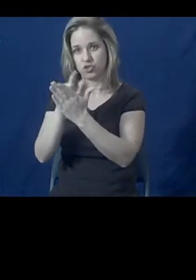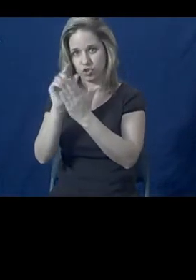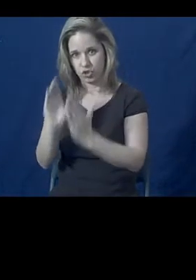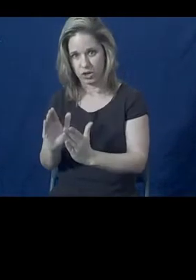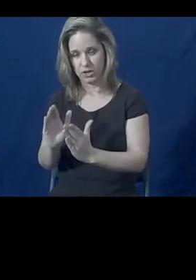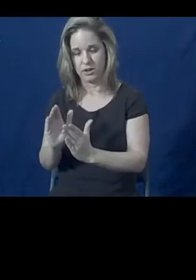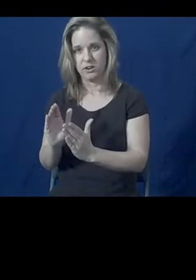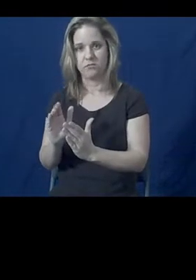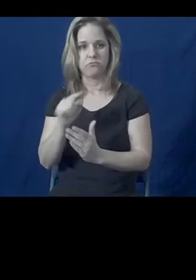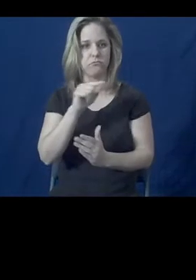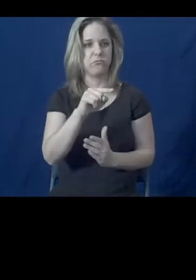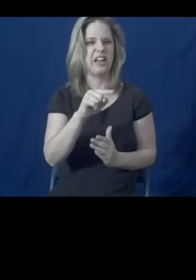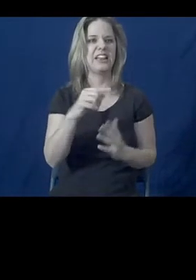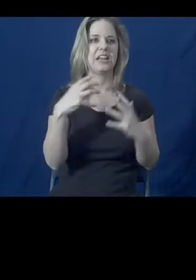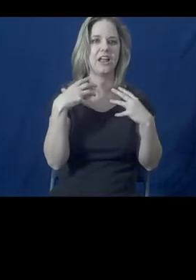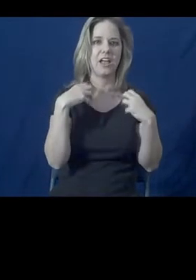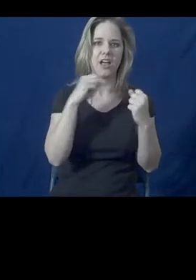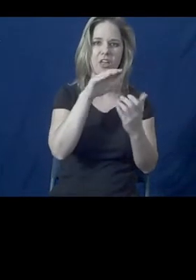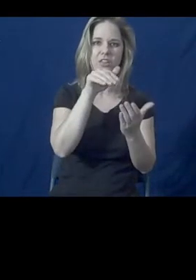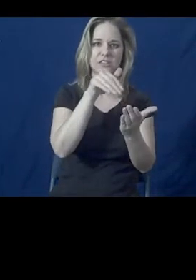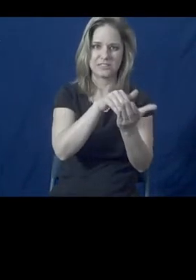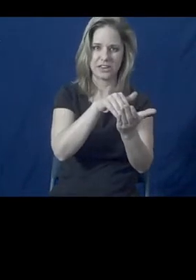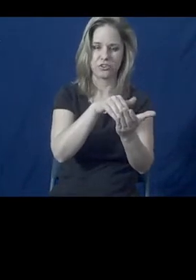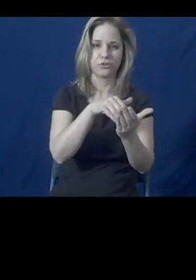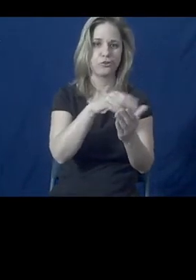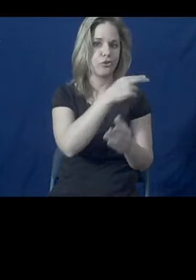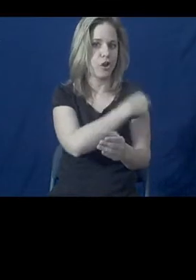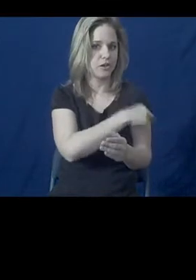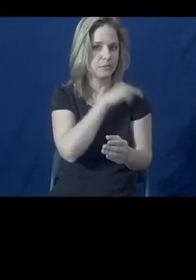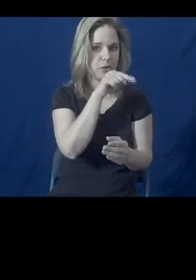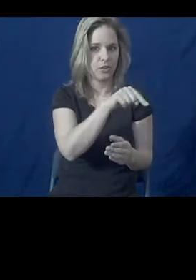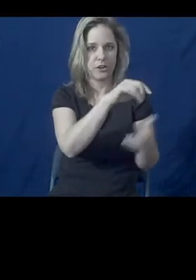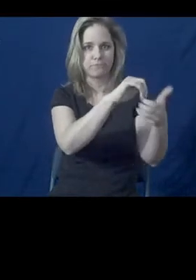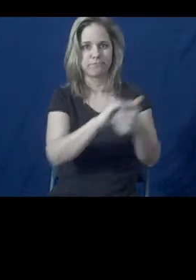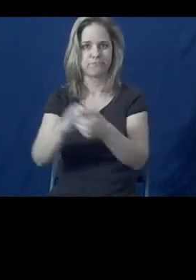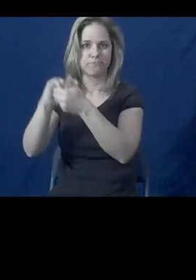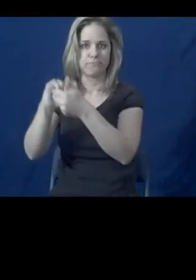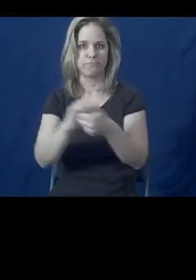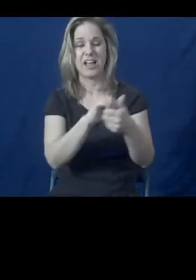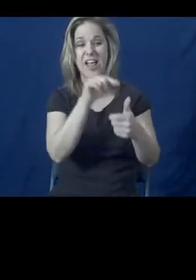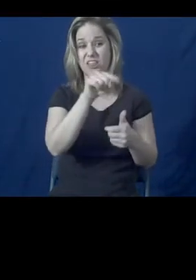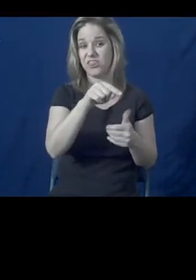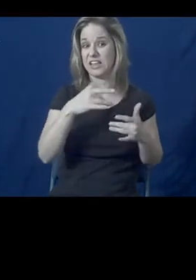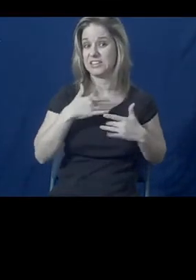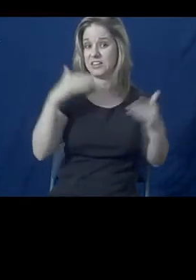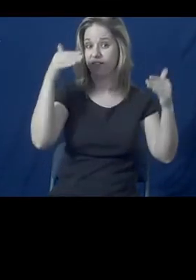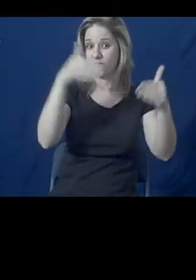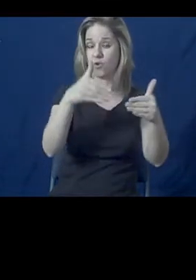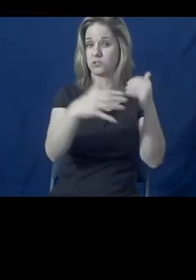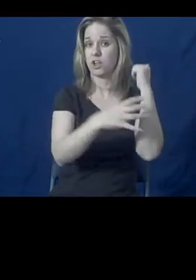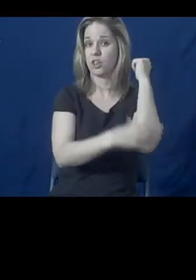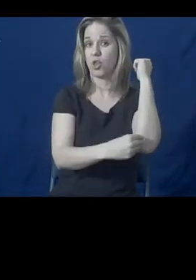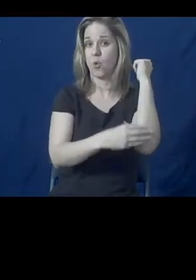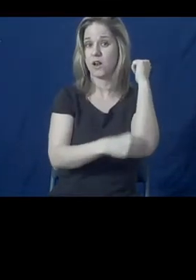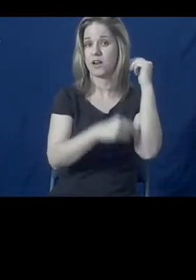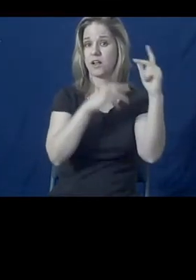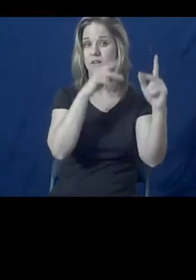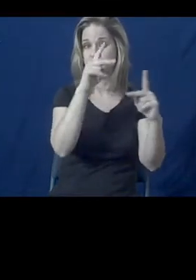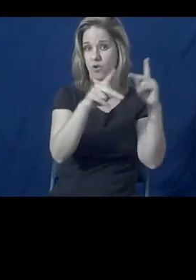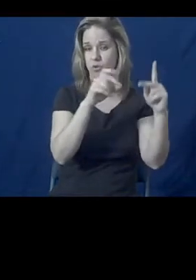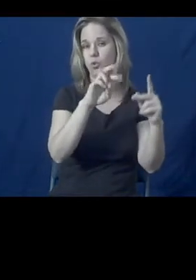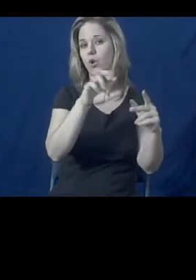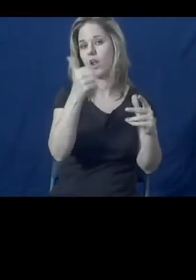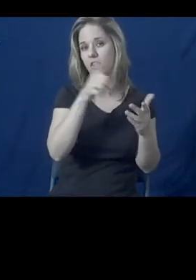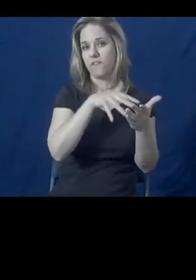a healthcare center or hospital where the primary purpose is to serve low income folks or other vulnerable